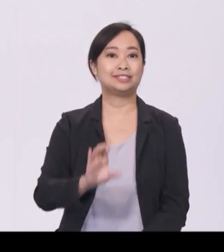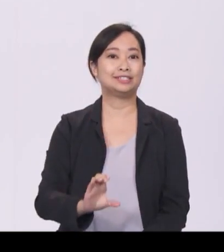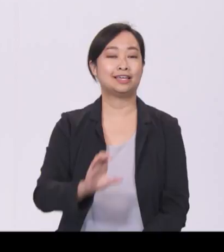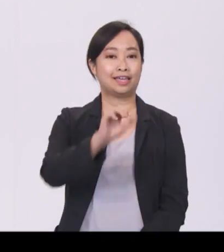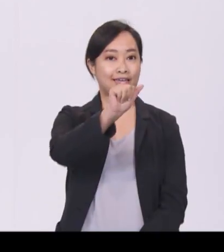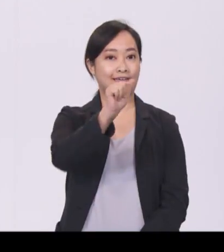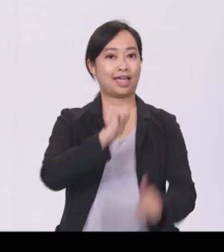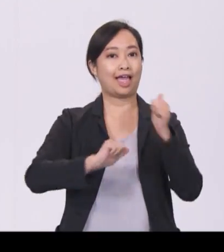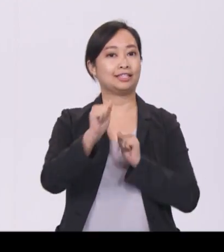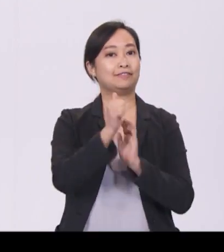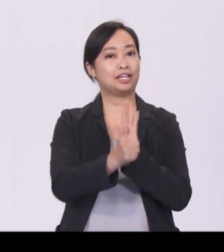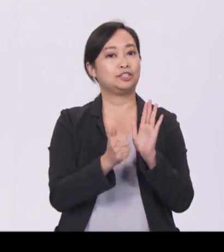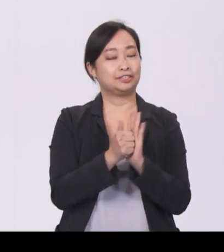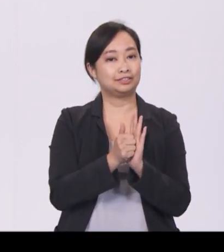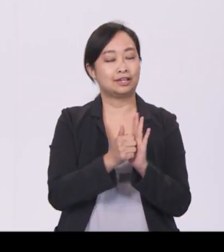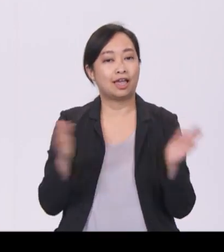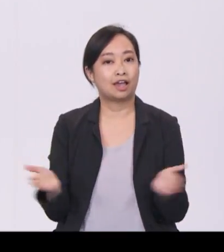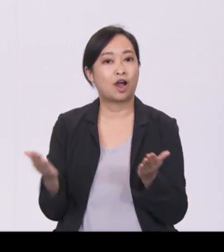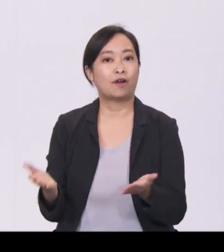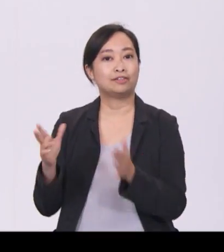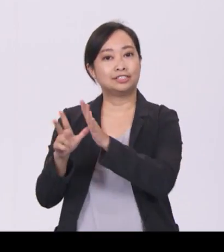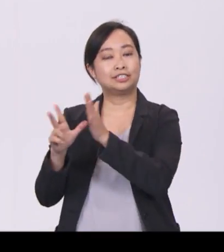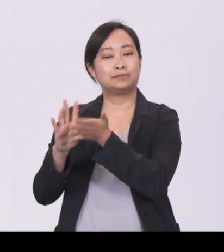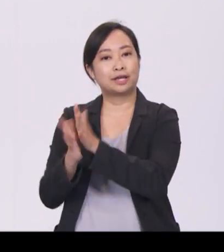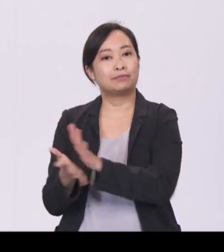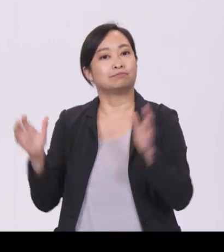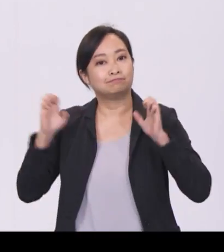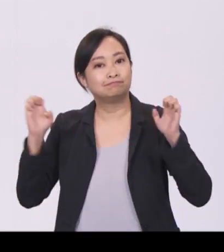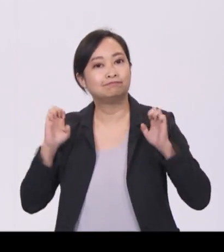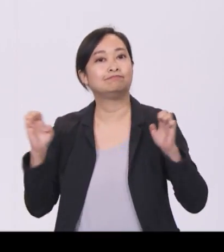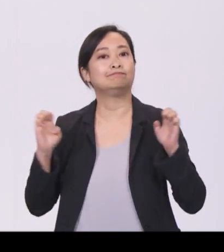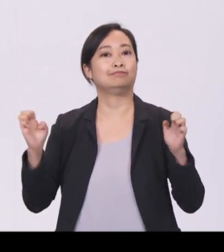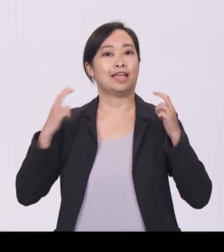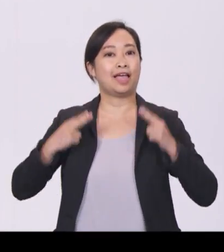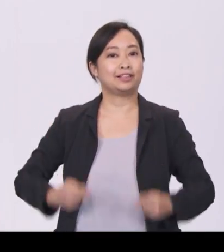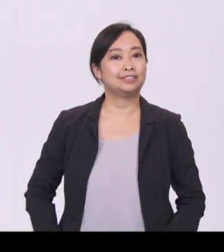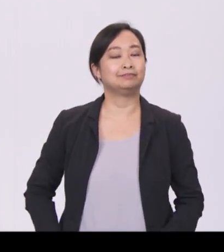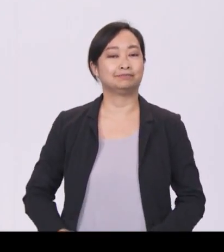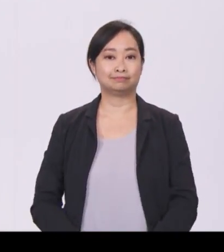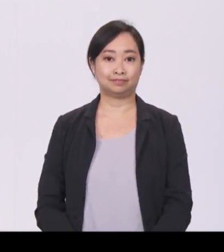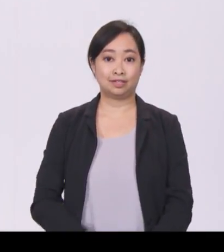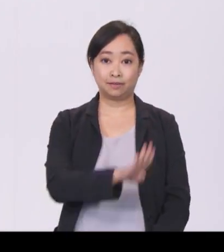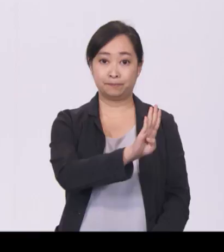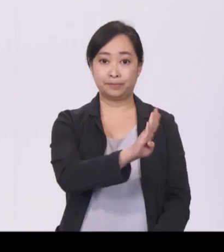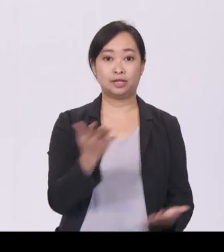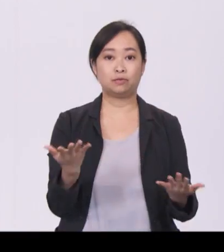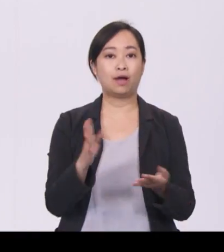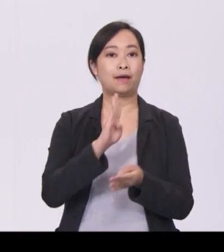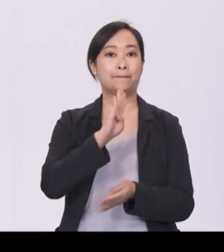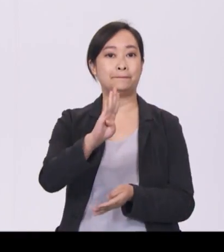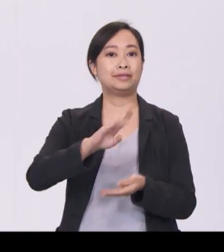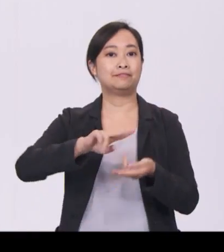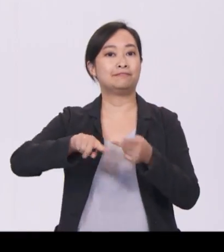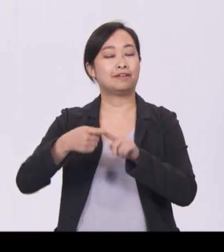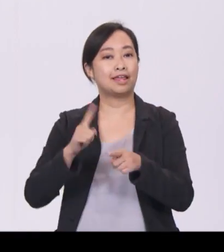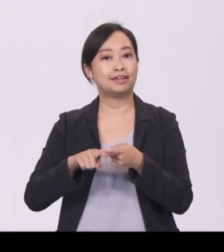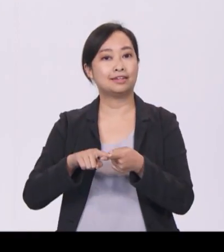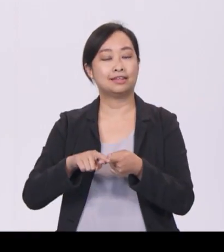ageing, to encourage seniors to remain active and stay healthy. B is for befriending, to link up lonely seniors